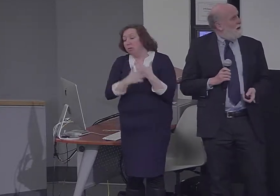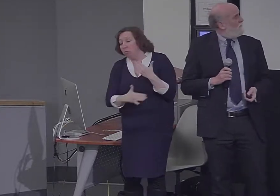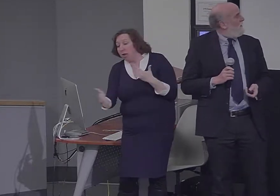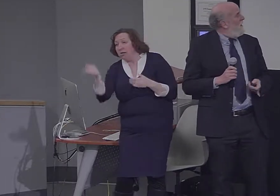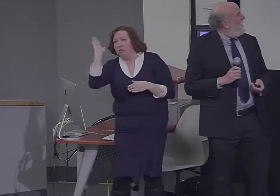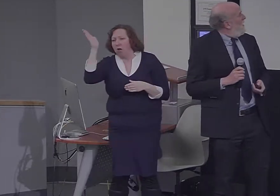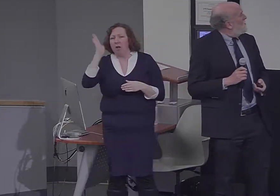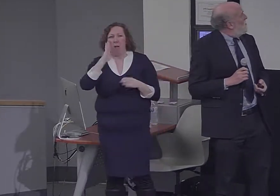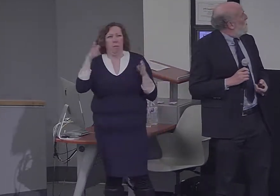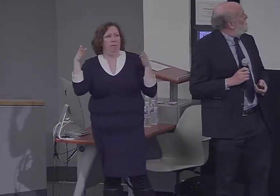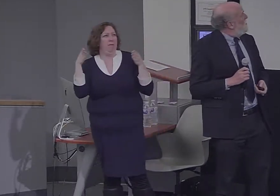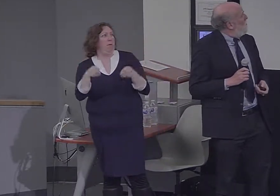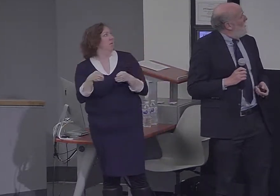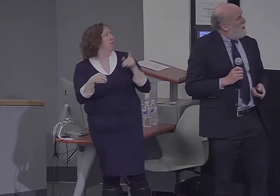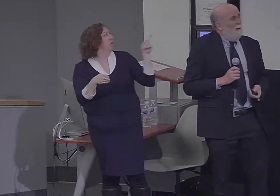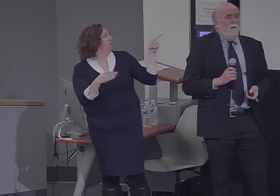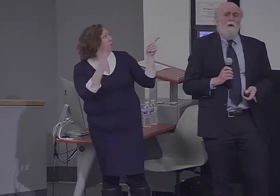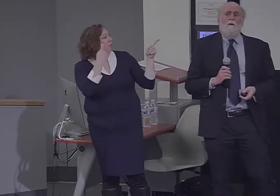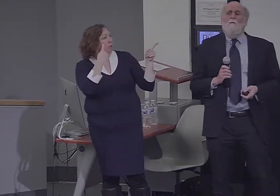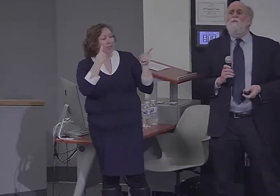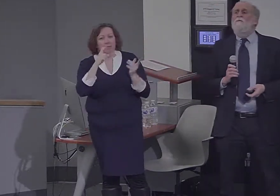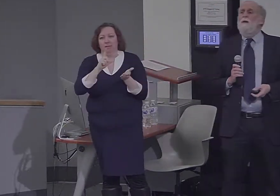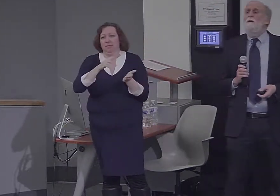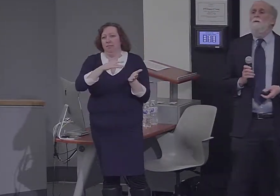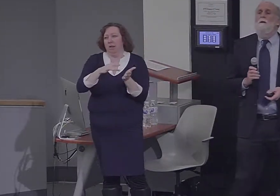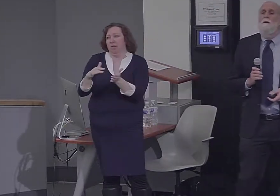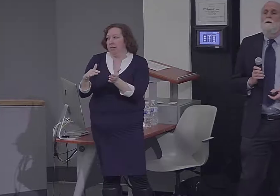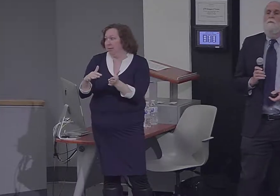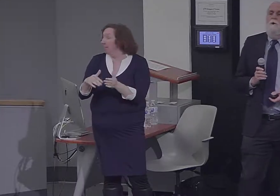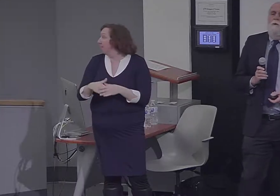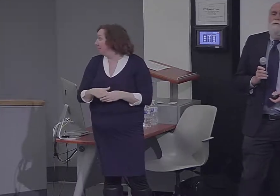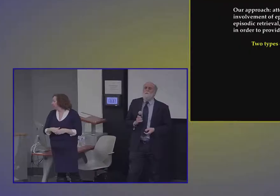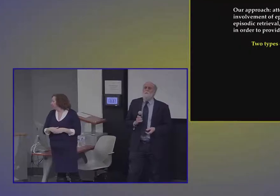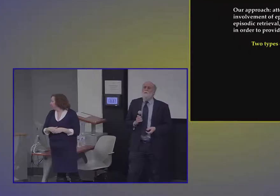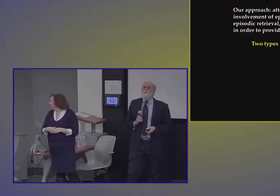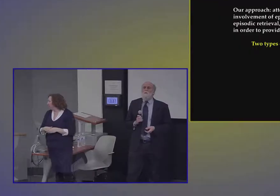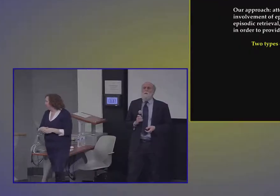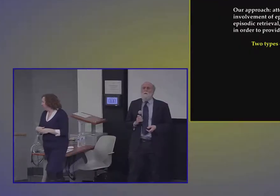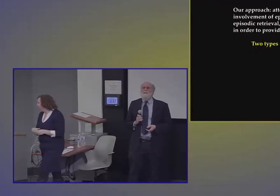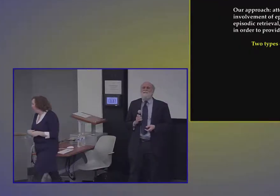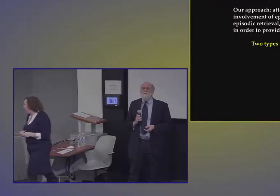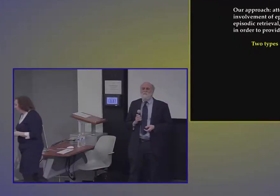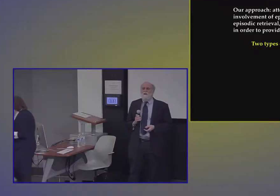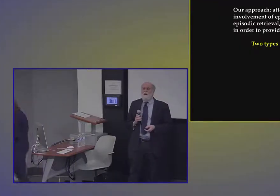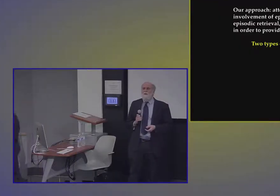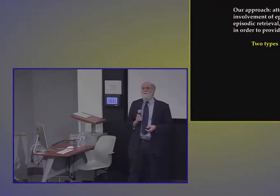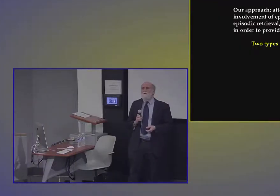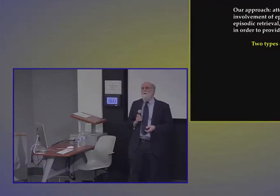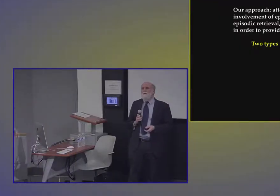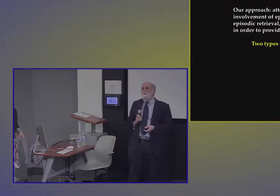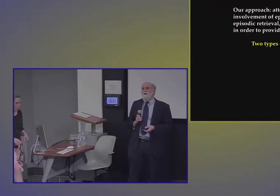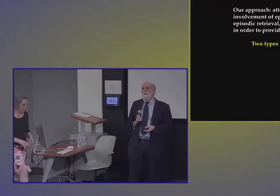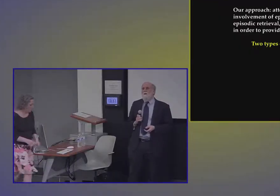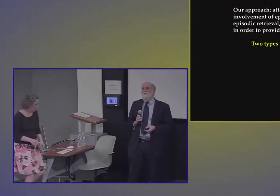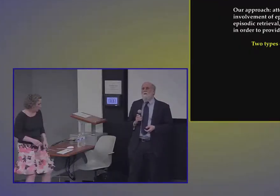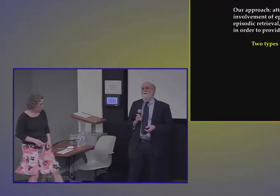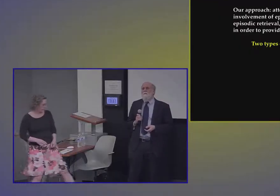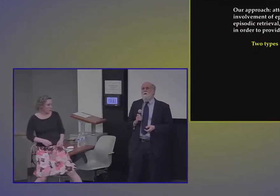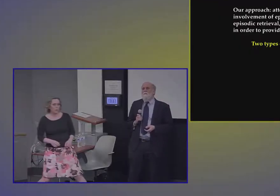is some recent work where we've taken an approach to try to identify the episodic memory